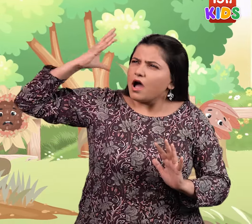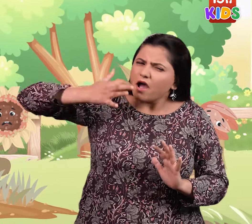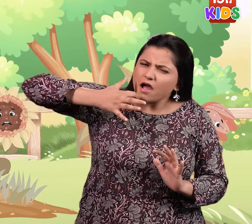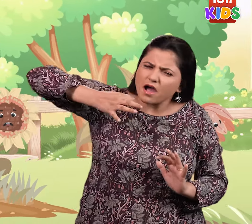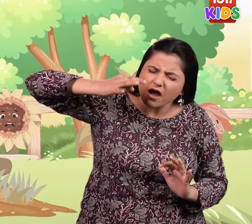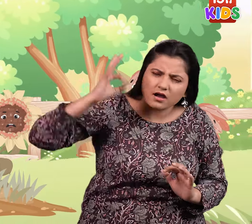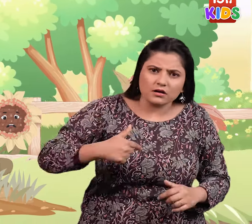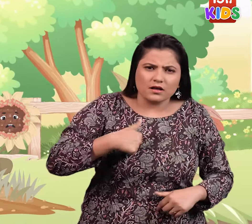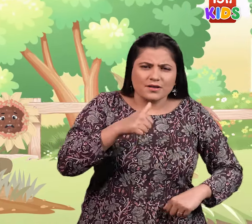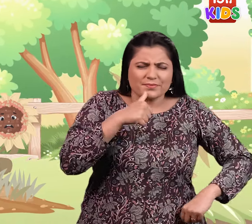I am thirsty.